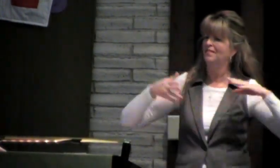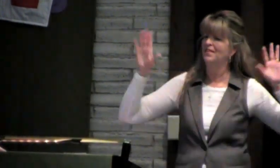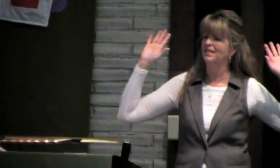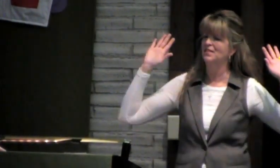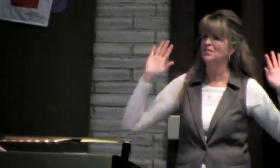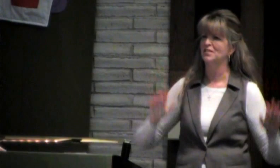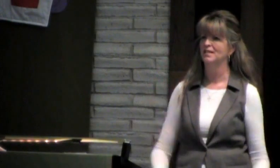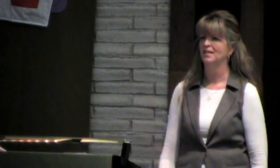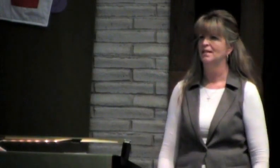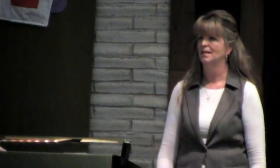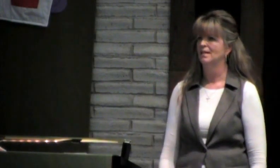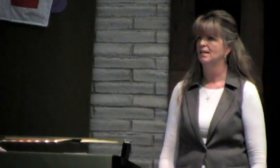you are worthless.